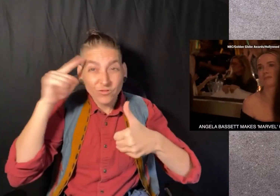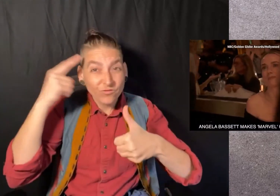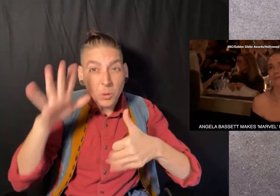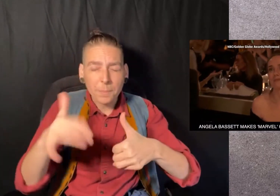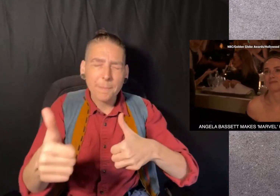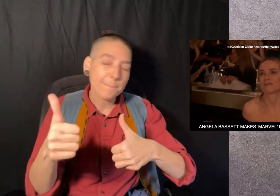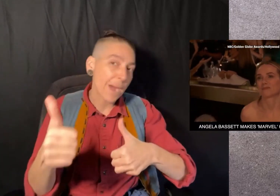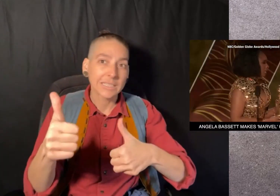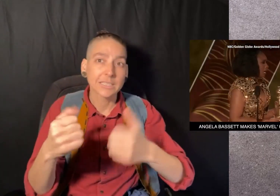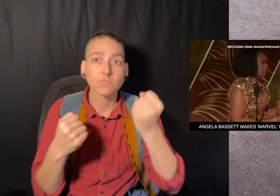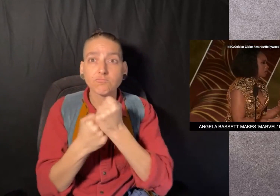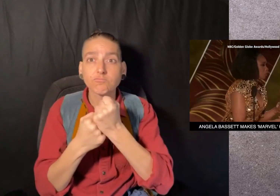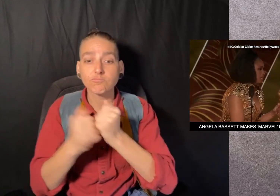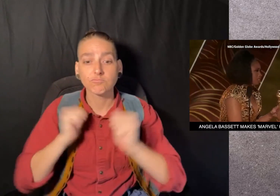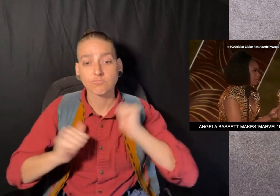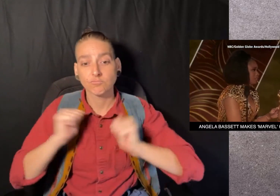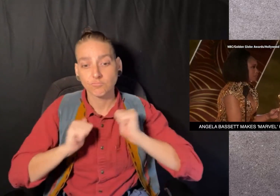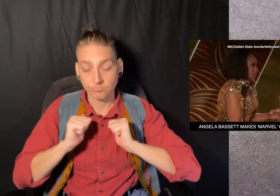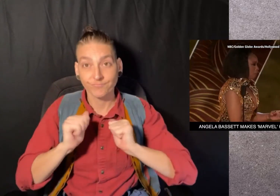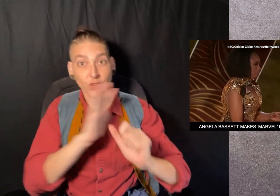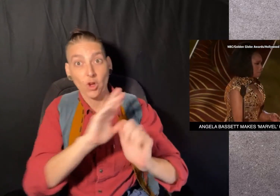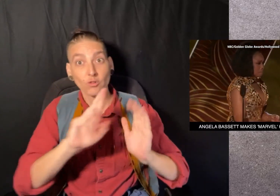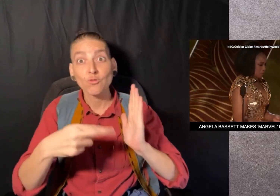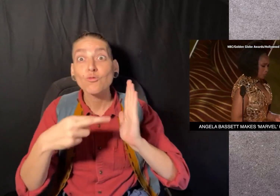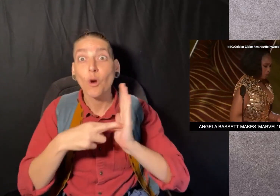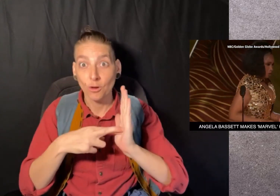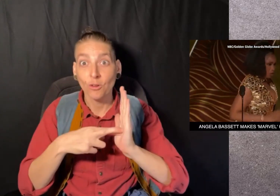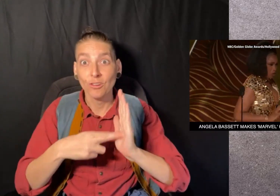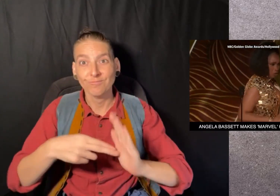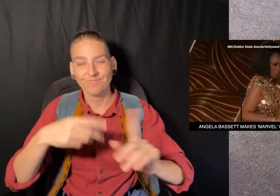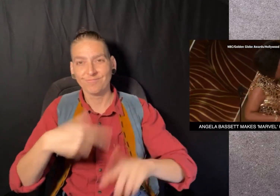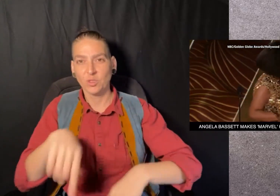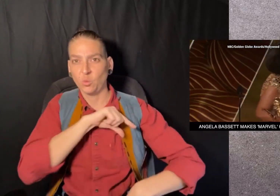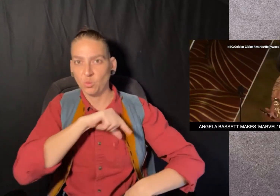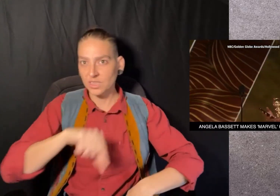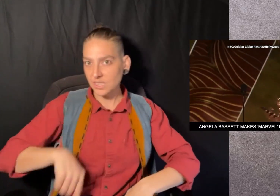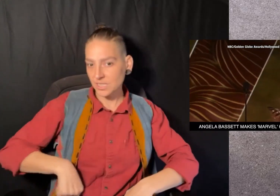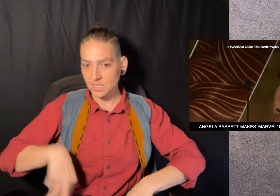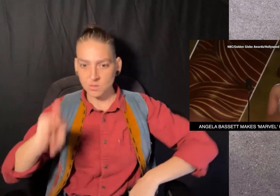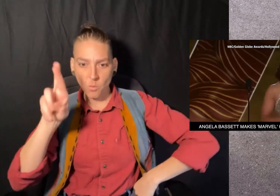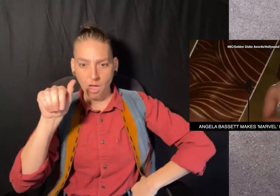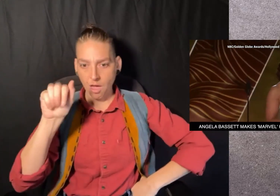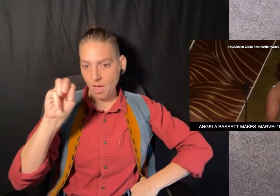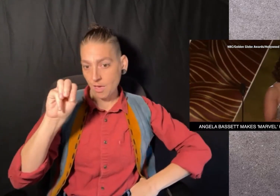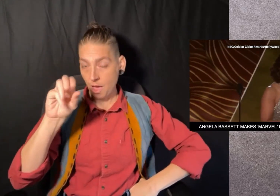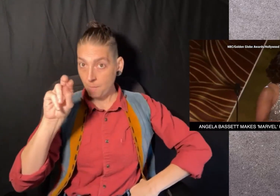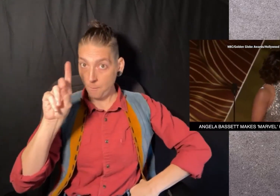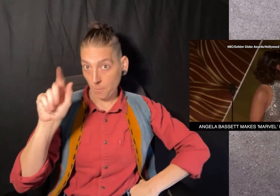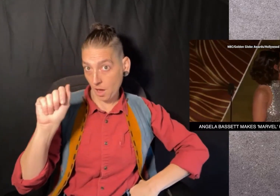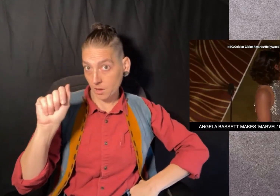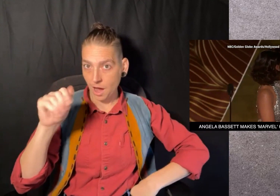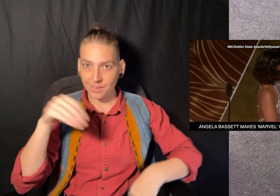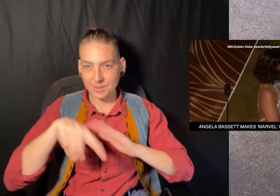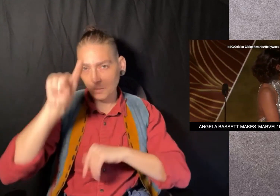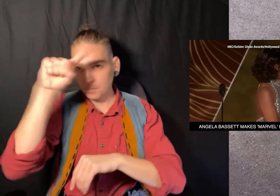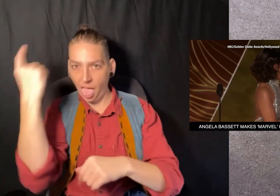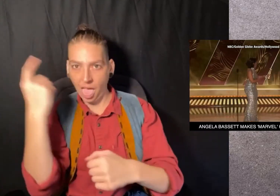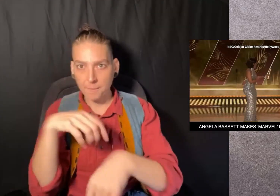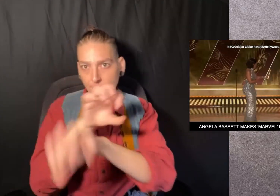She won an award for Best Supporting Actress for her role of Queen Ramonda in the film